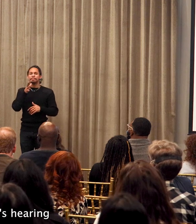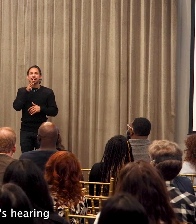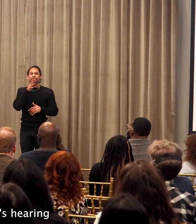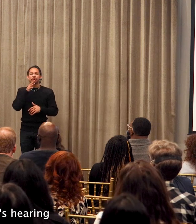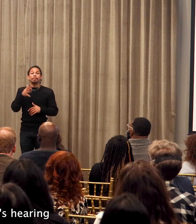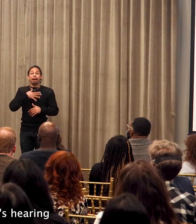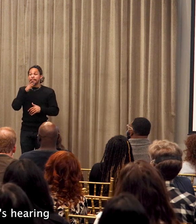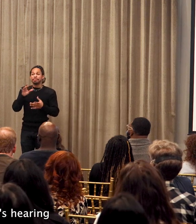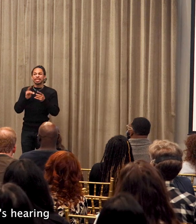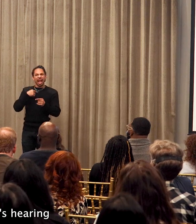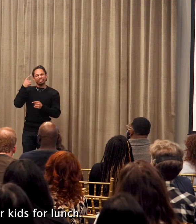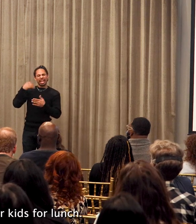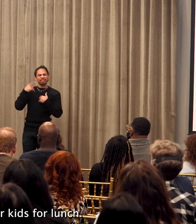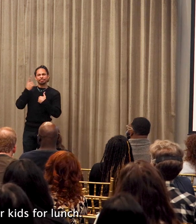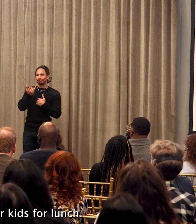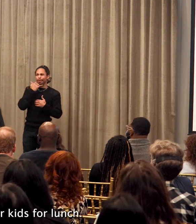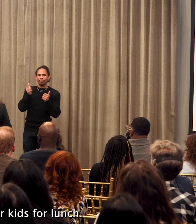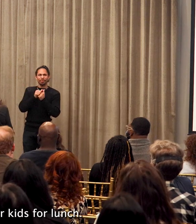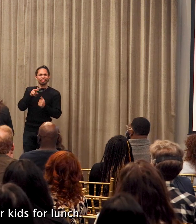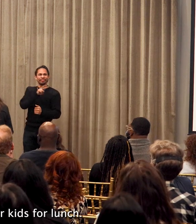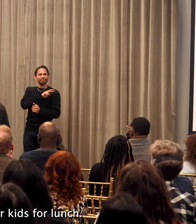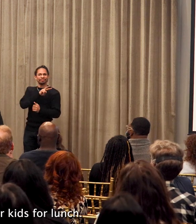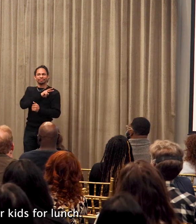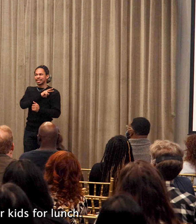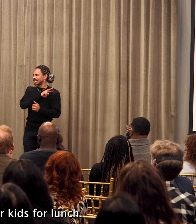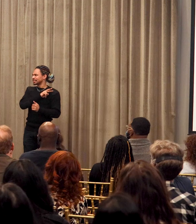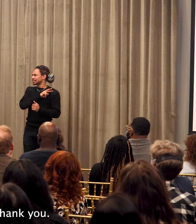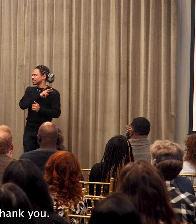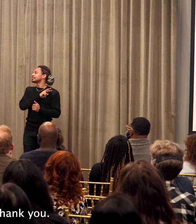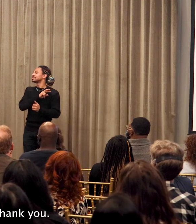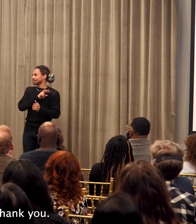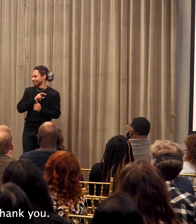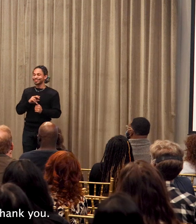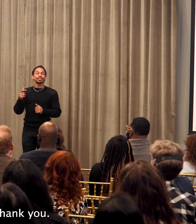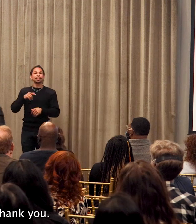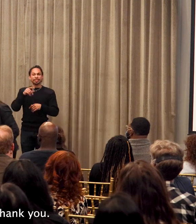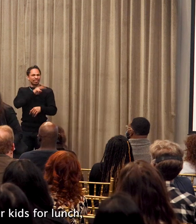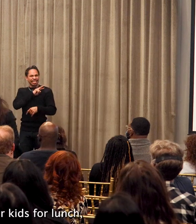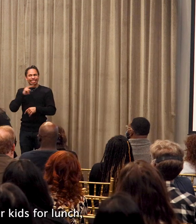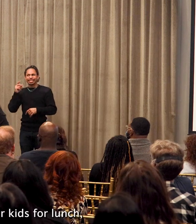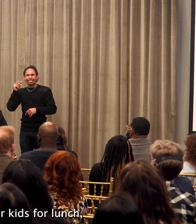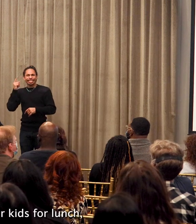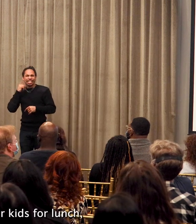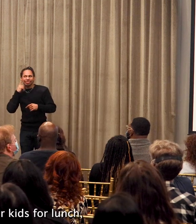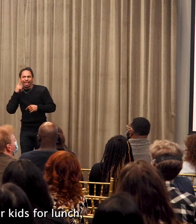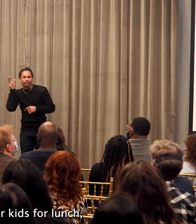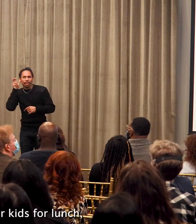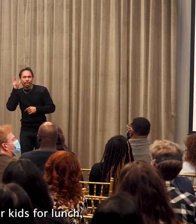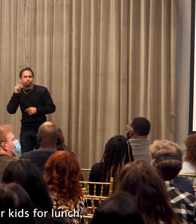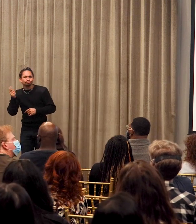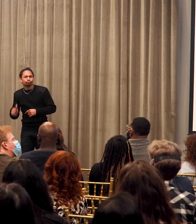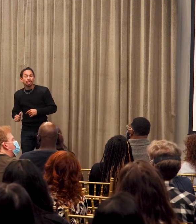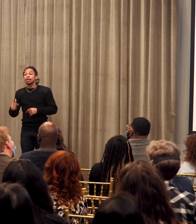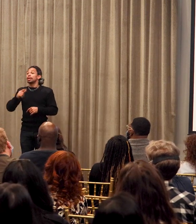Vanessa's hearing. When I call the other kids for lunch, thank you, thank you, when I call the other kids